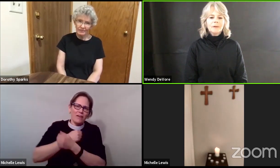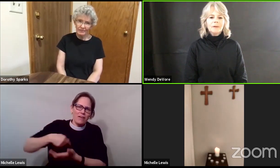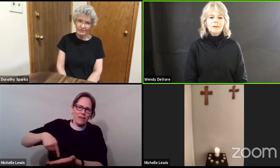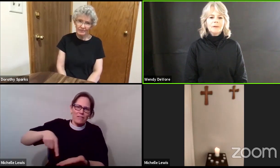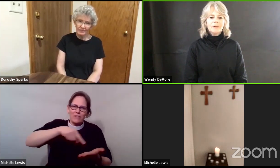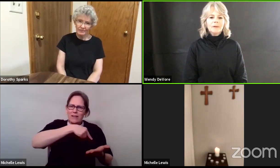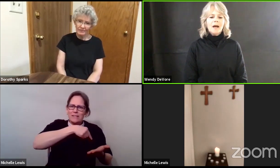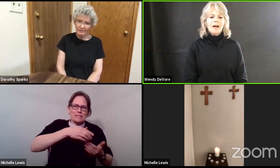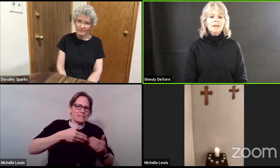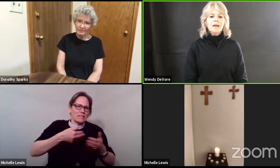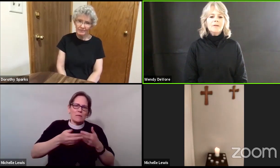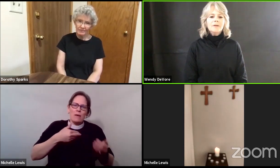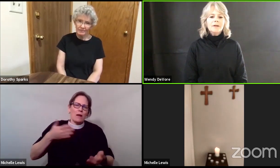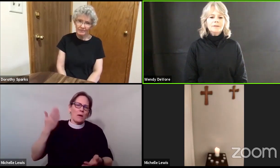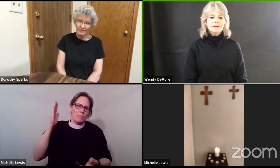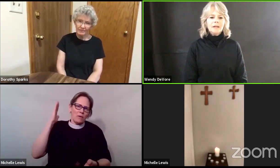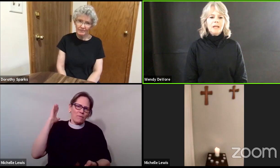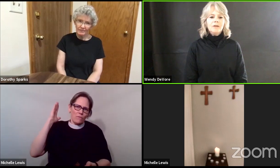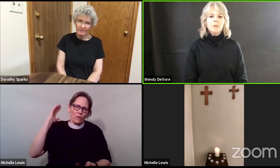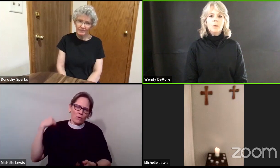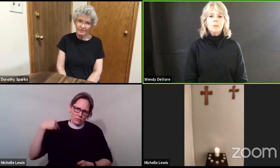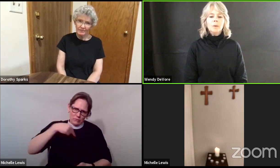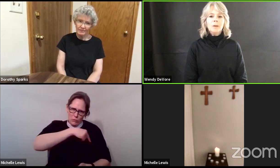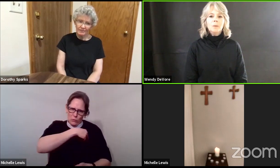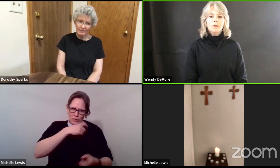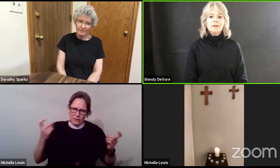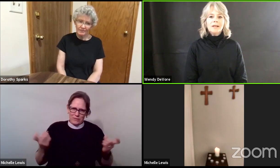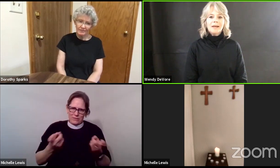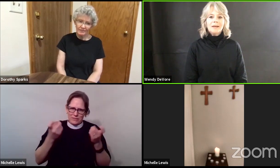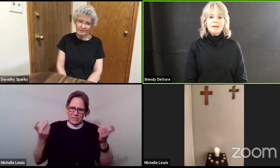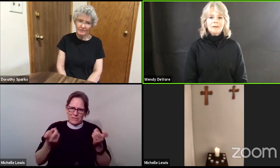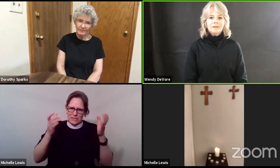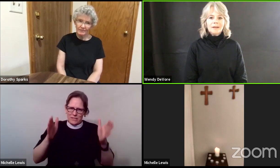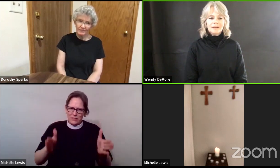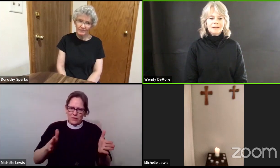God loved us even when we were dead in sin.